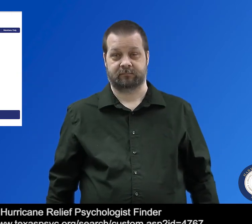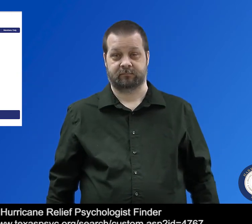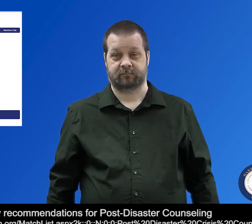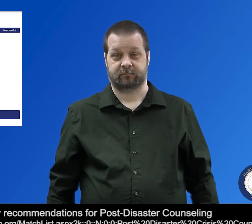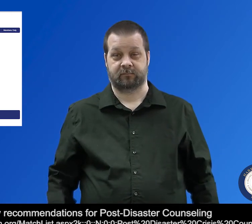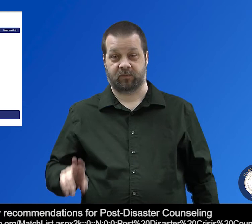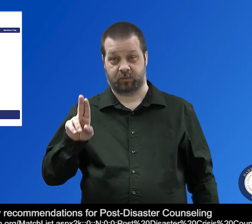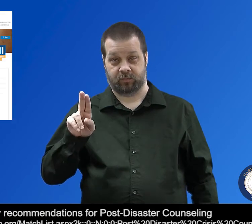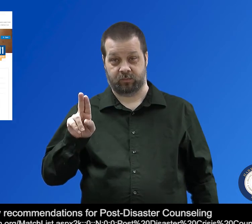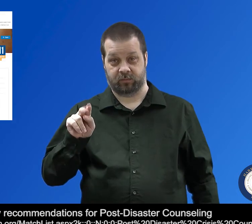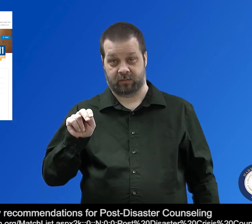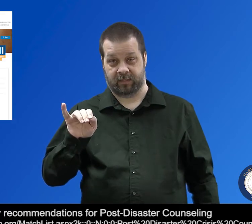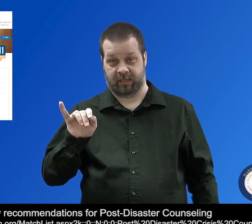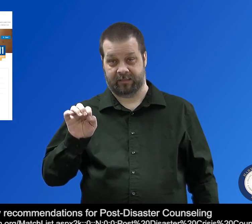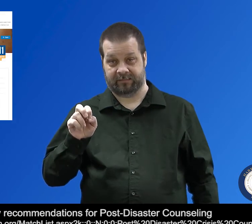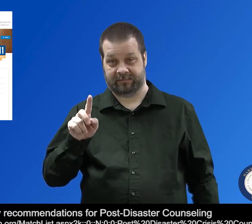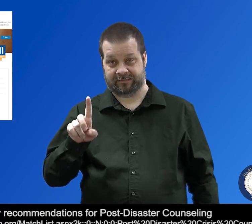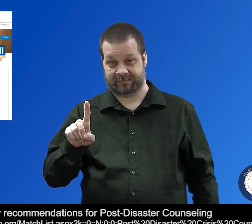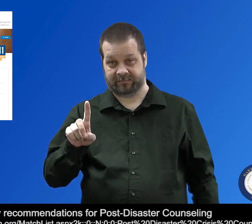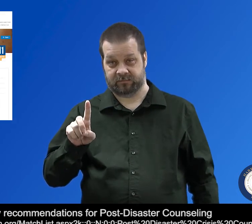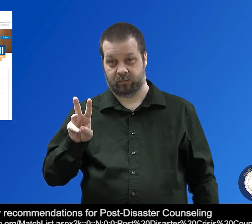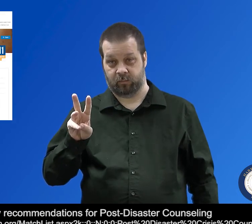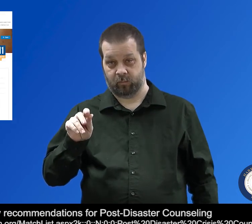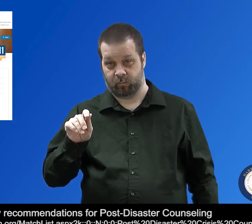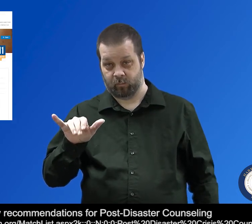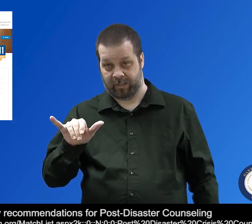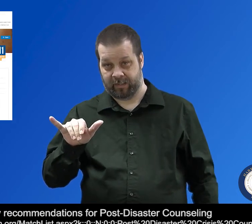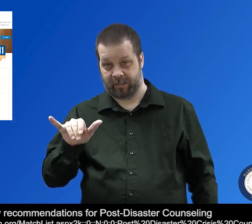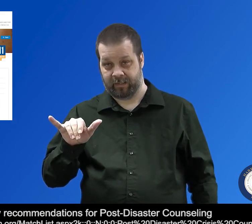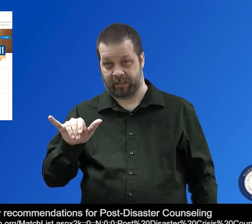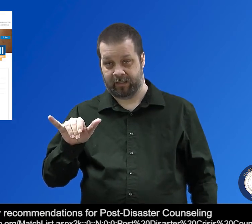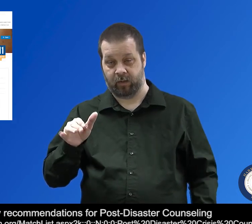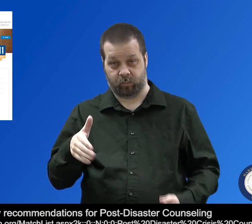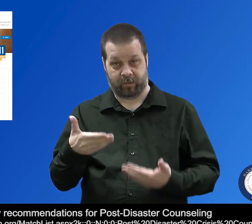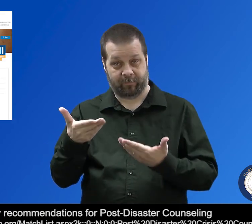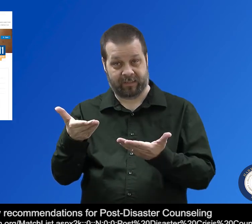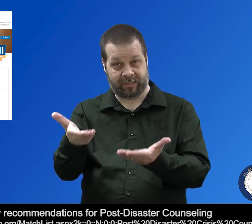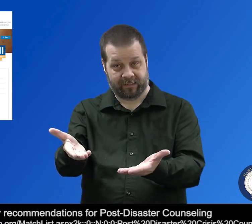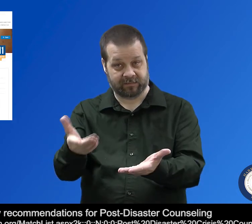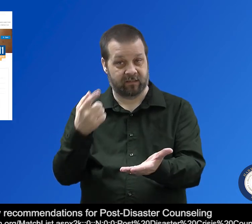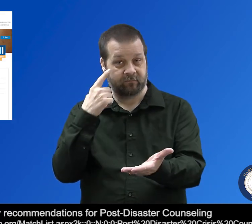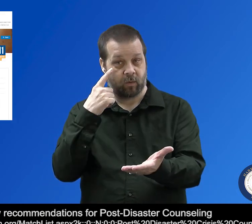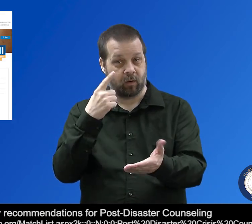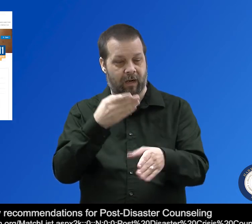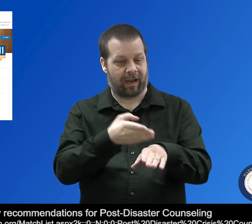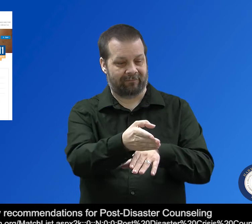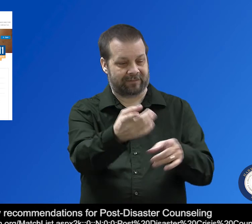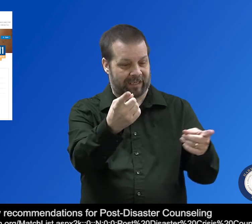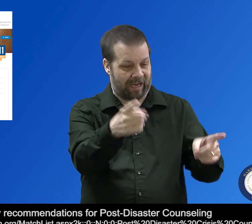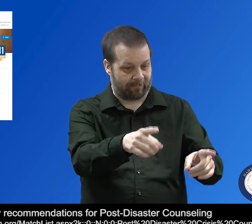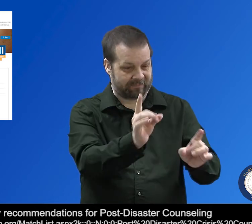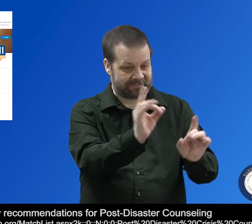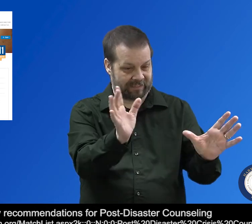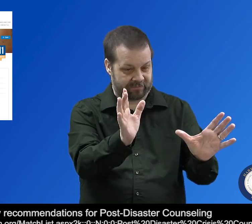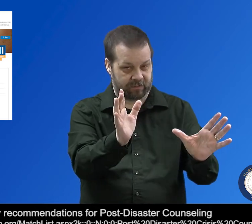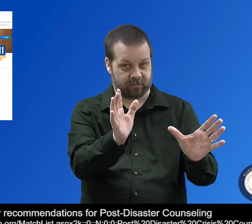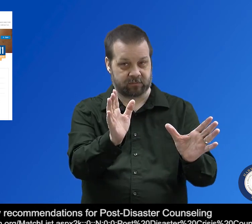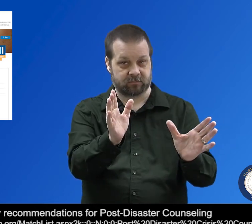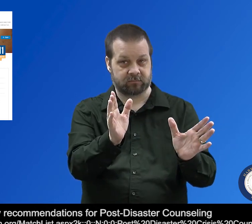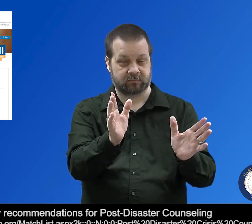And the United Way Recommendations for Post-Disaster Counseling has information available